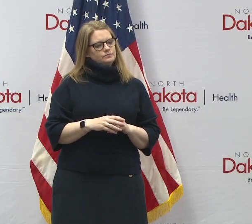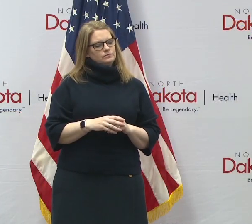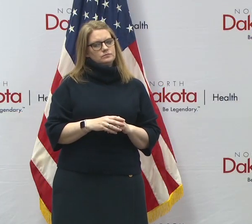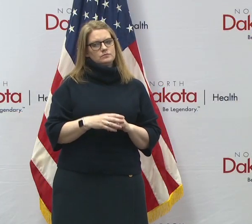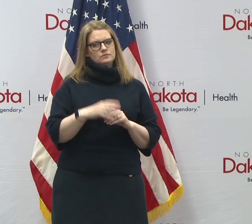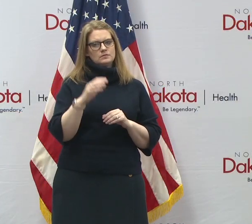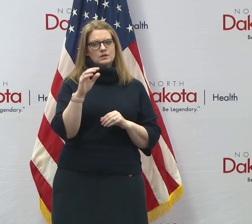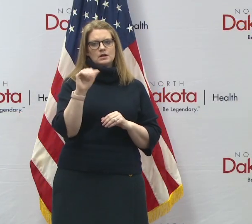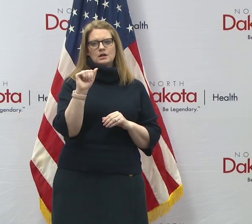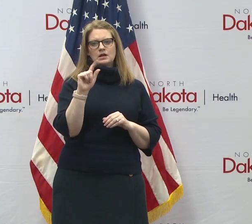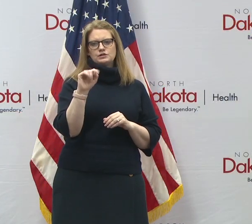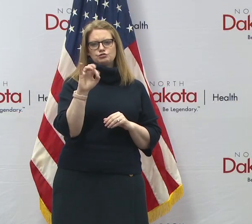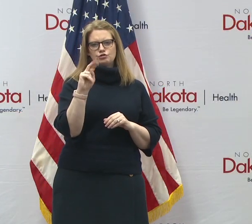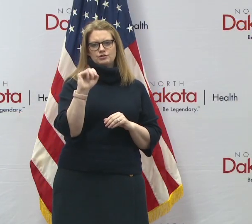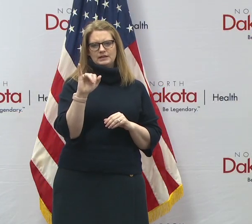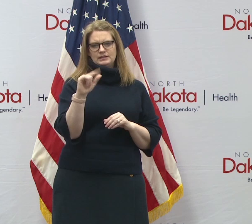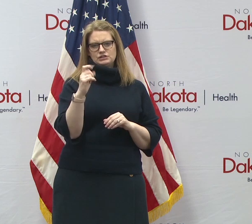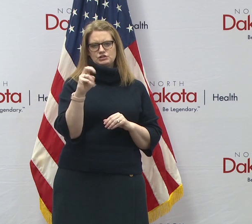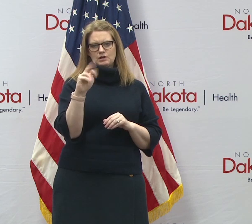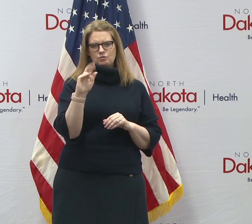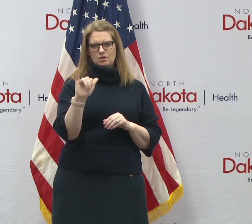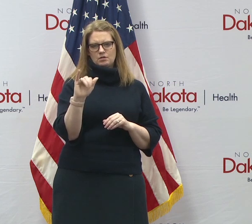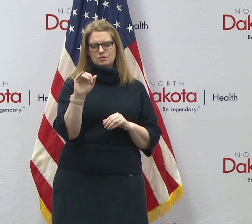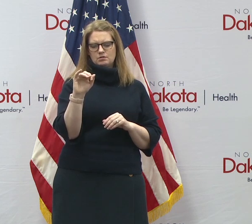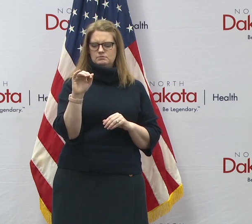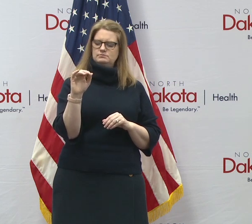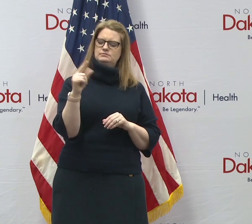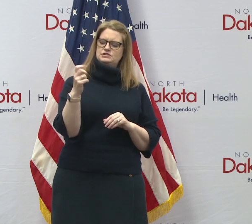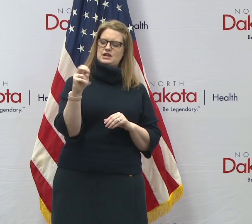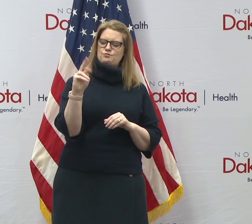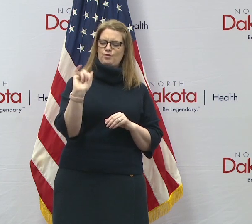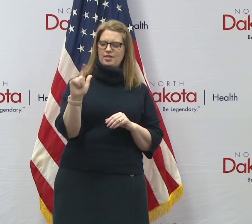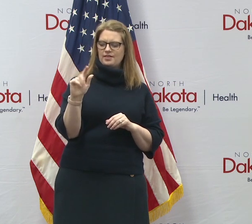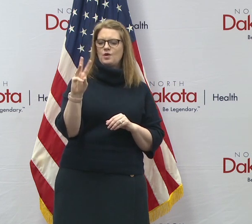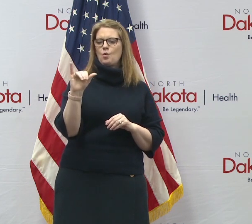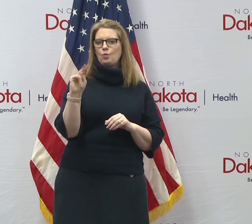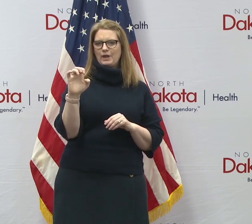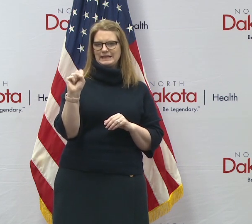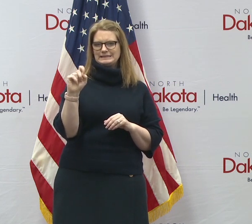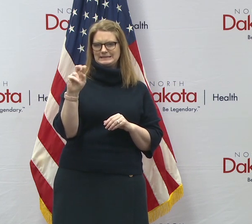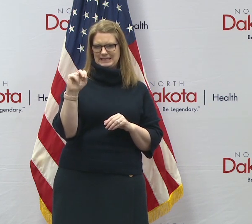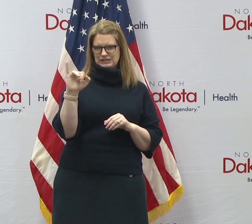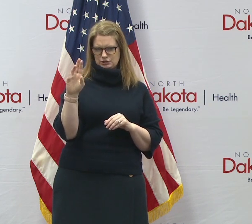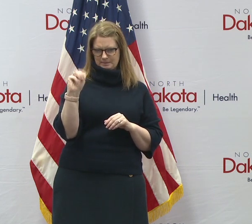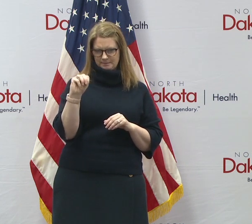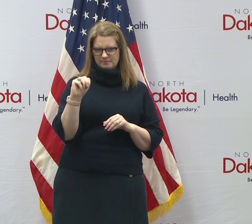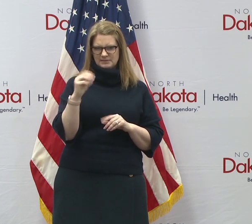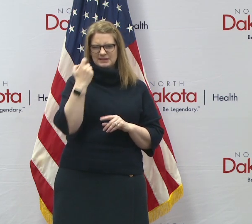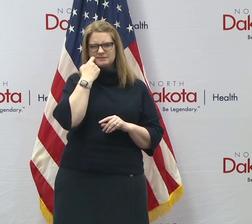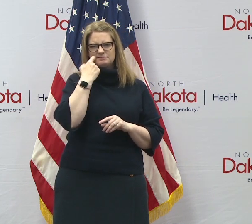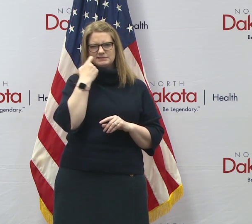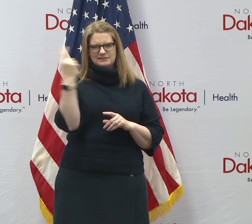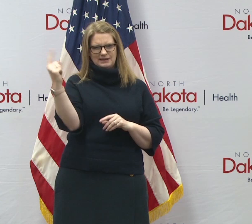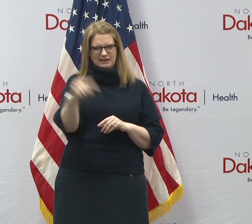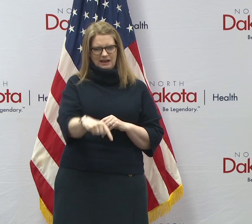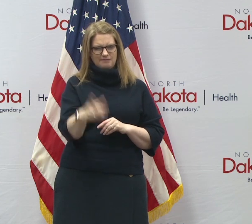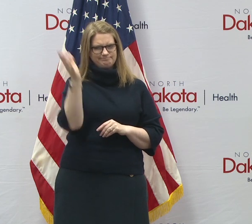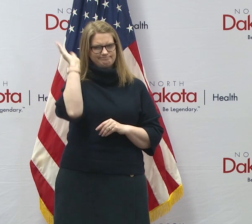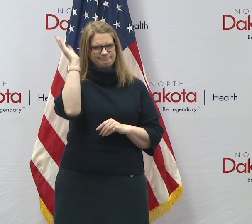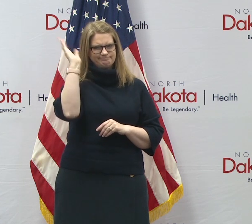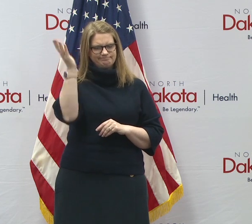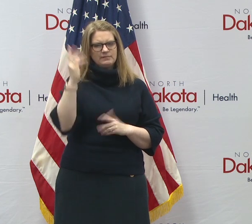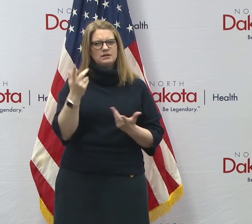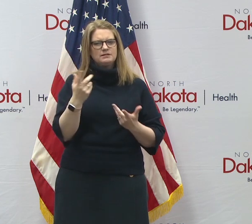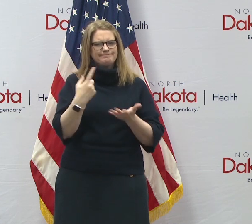Attorney General Wayne Stengem here earlier talking about, uh, potential scams. Uh, one thing I wanted to alert, uh, the state